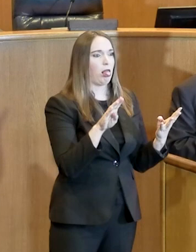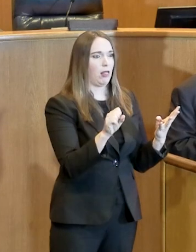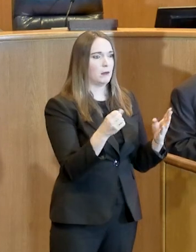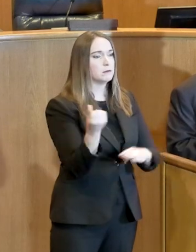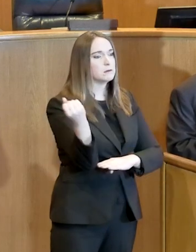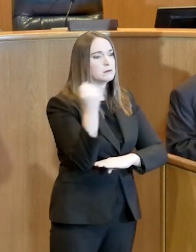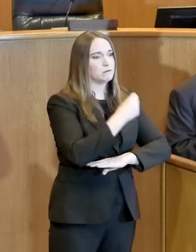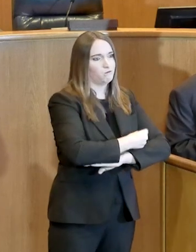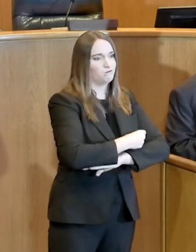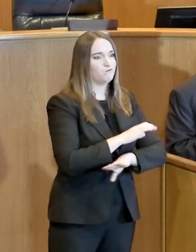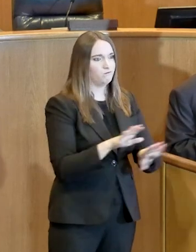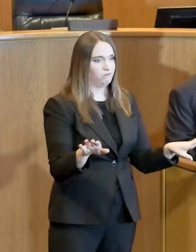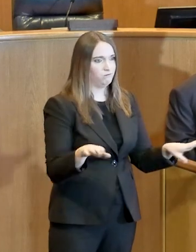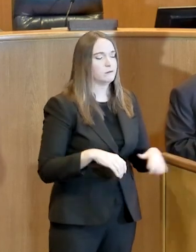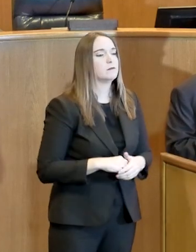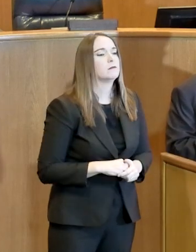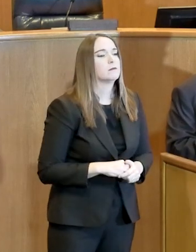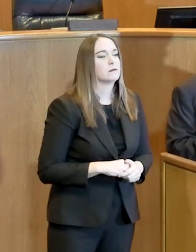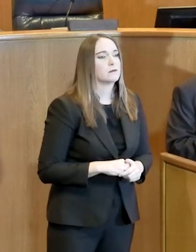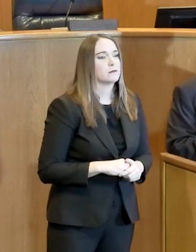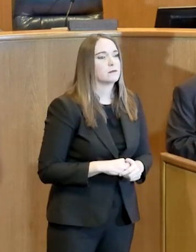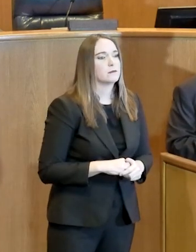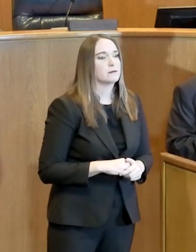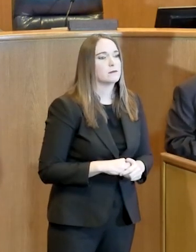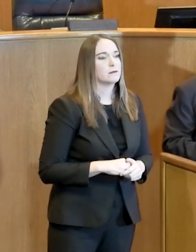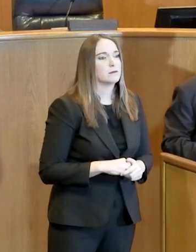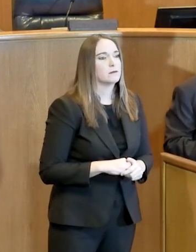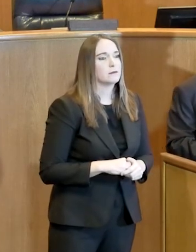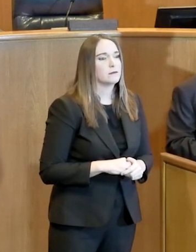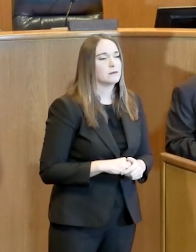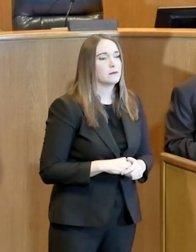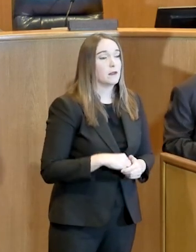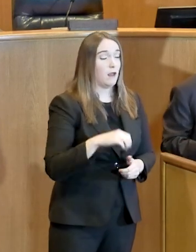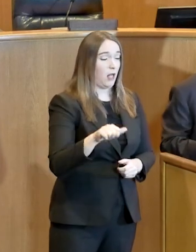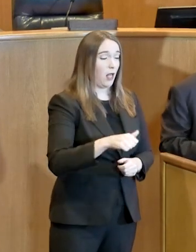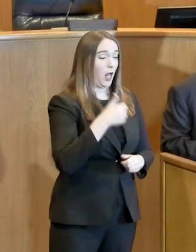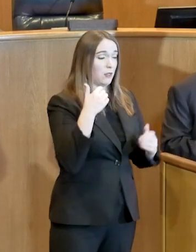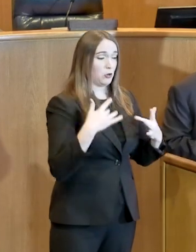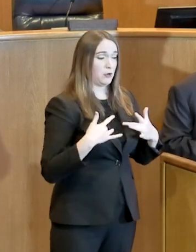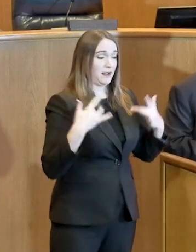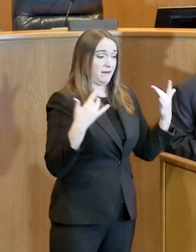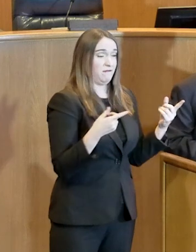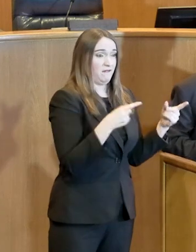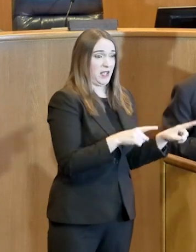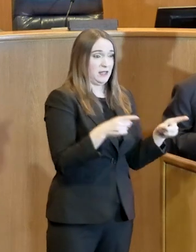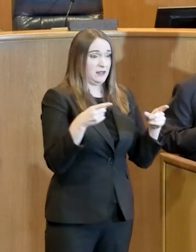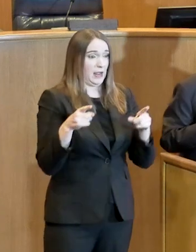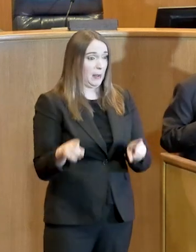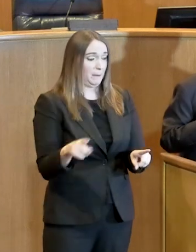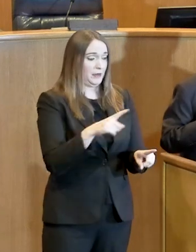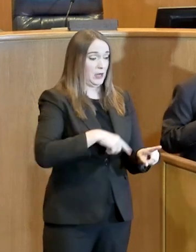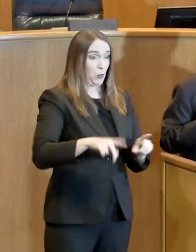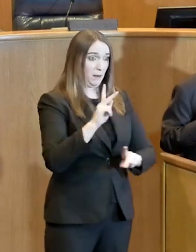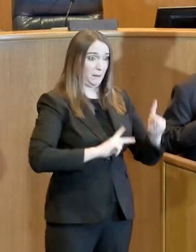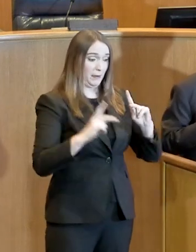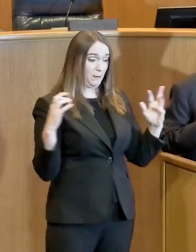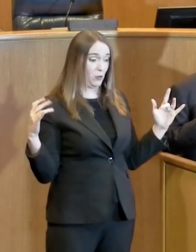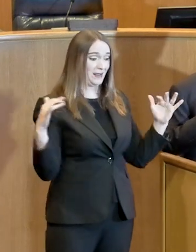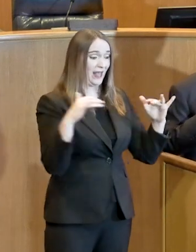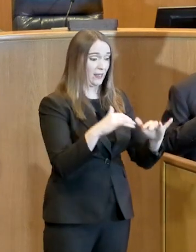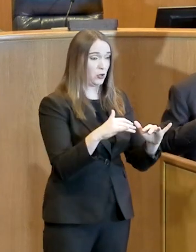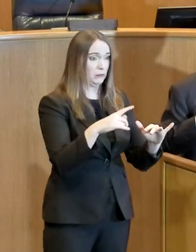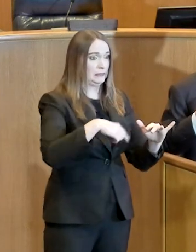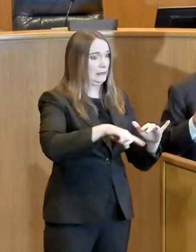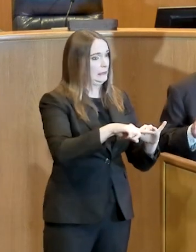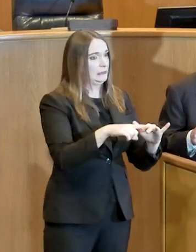What we are saying with regards to other kind of event centers or gathering places is that we want to limit